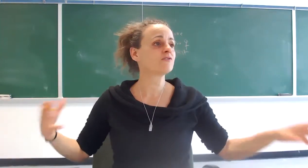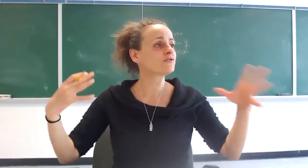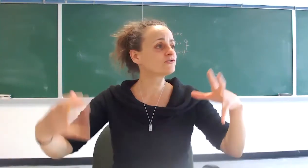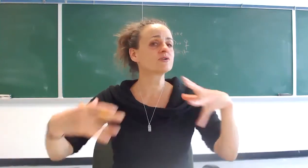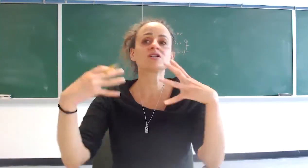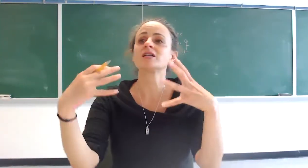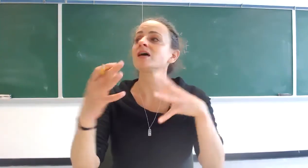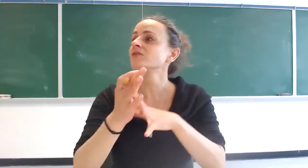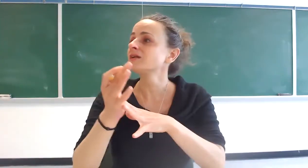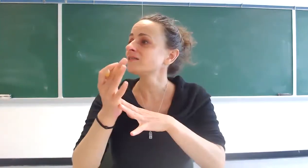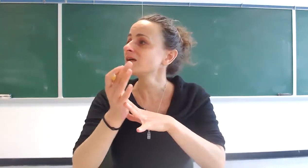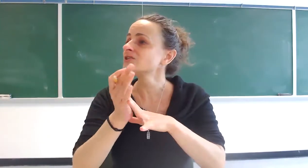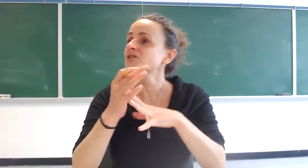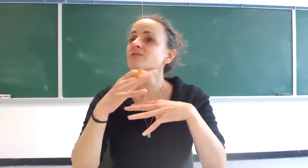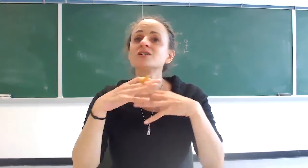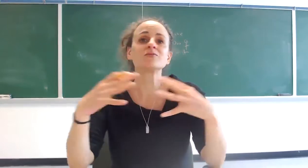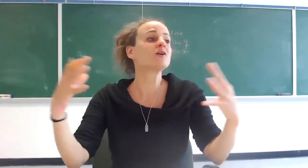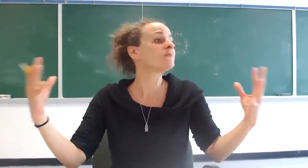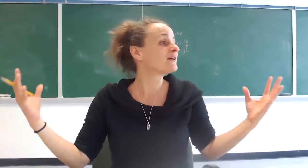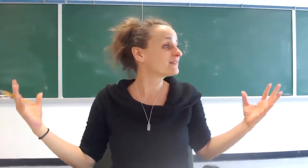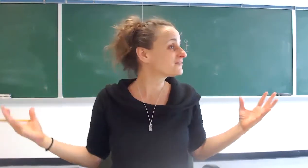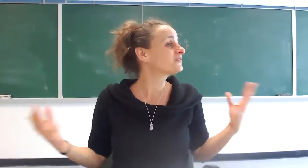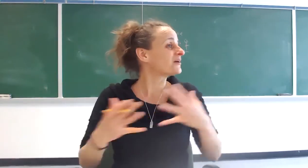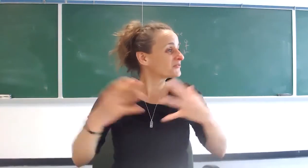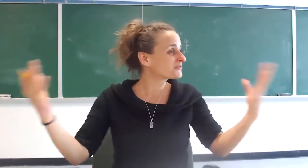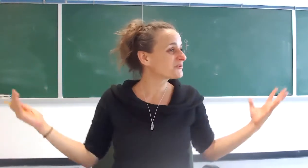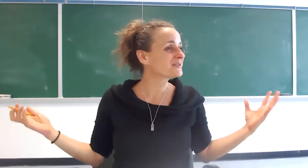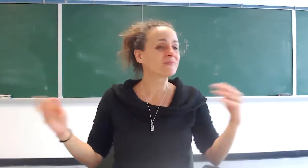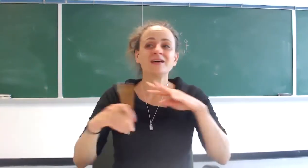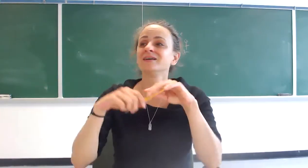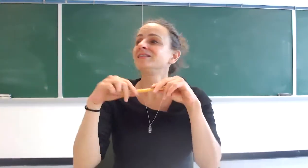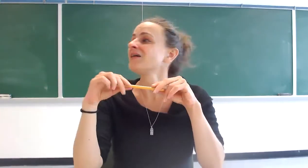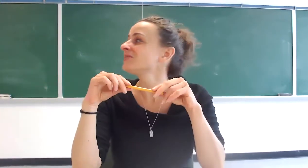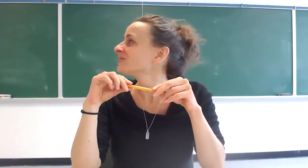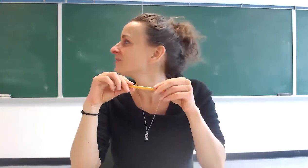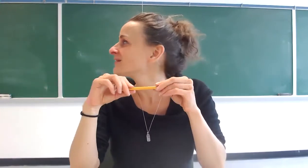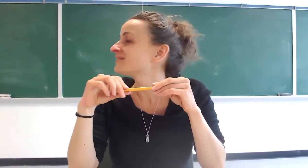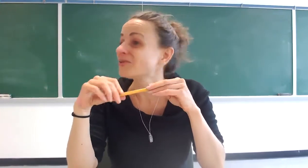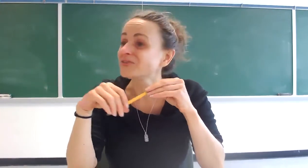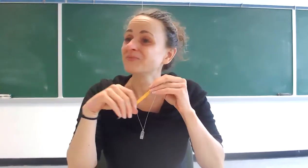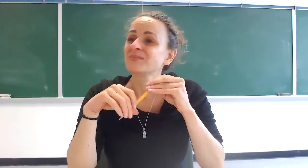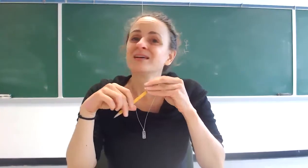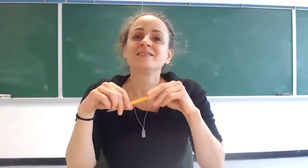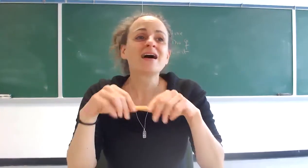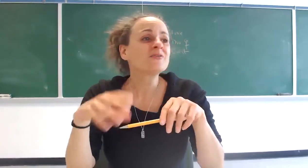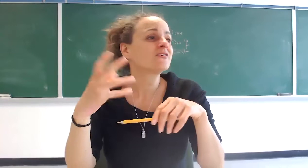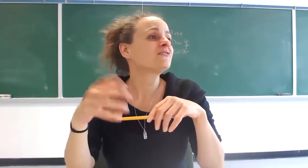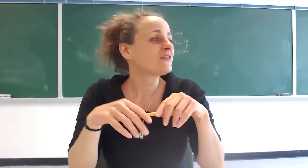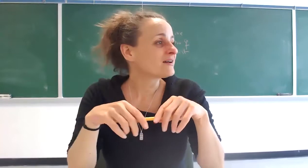frustration anger and he's saying actually we we are blessed to go right doubt in a way is good doubt in fact